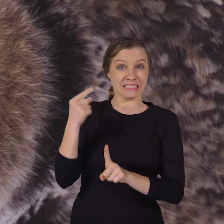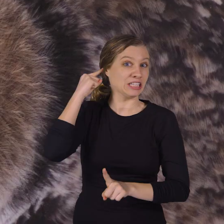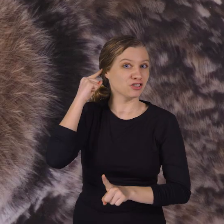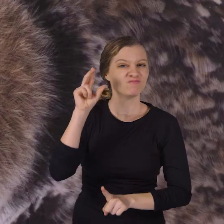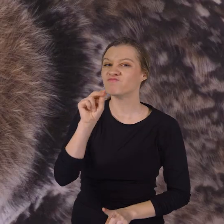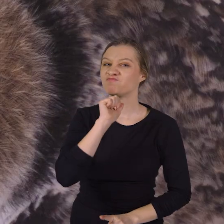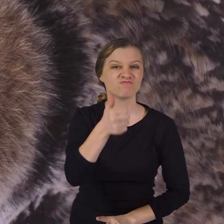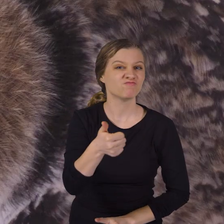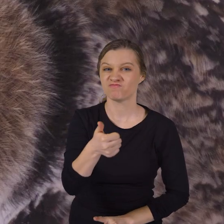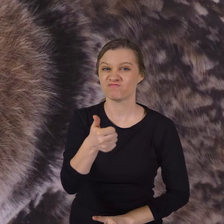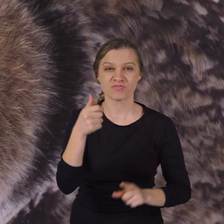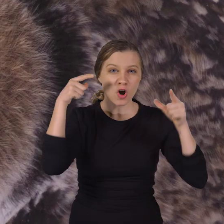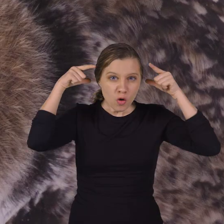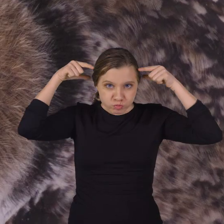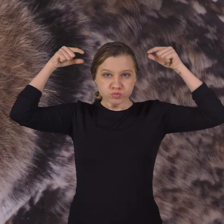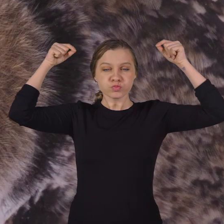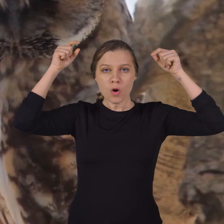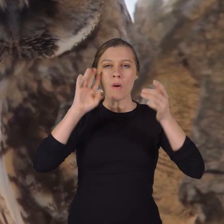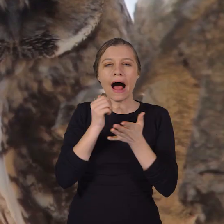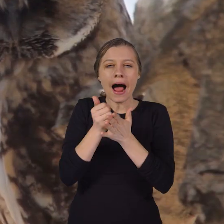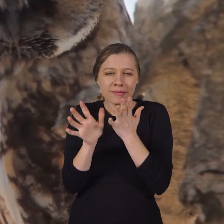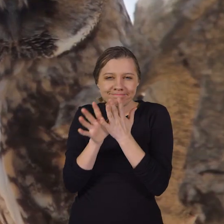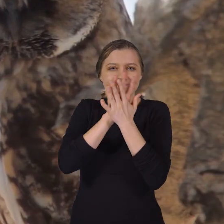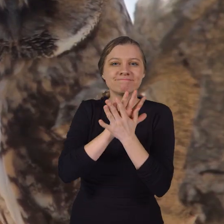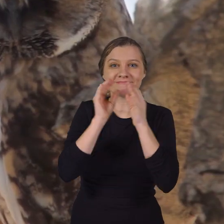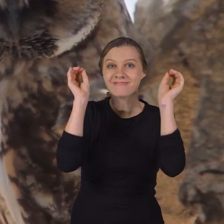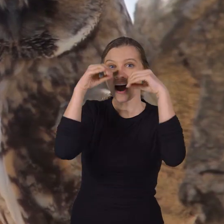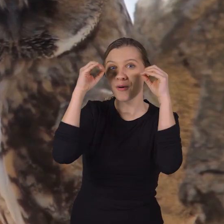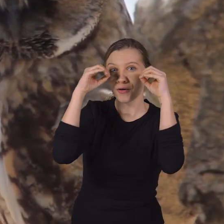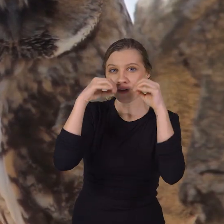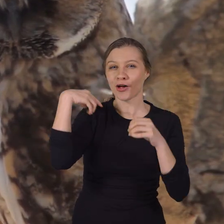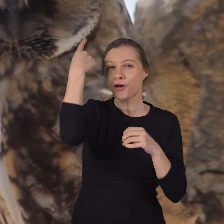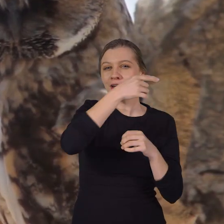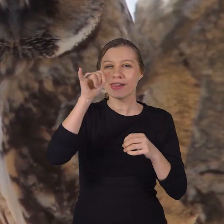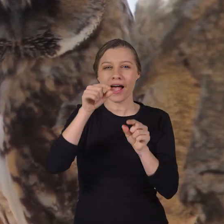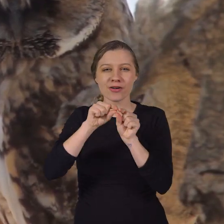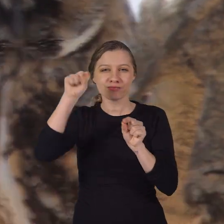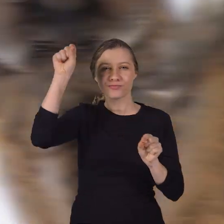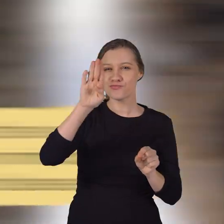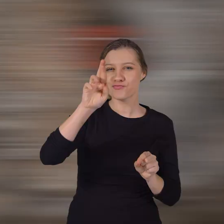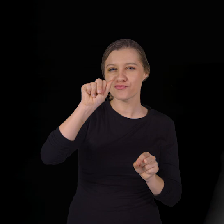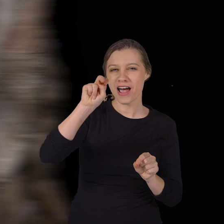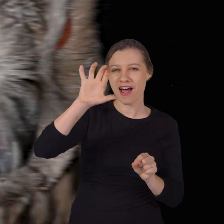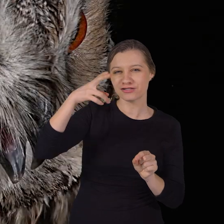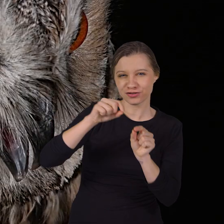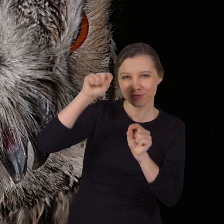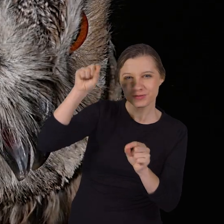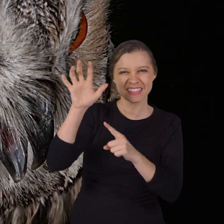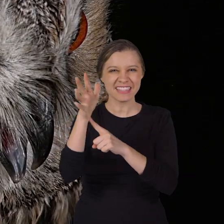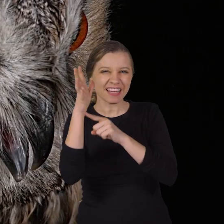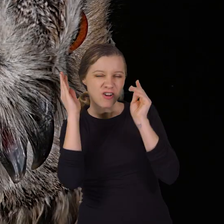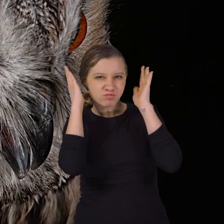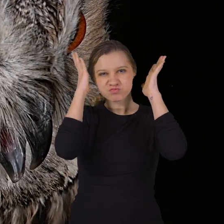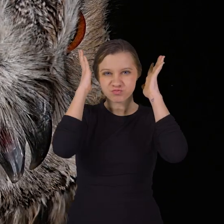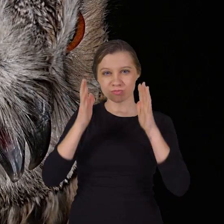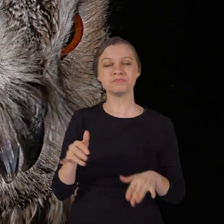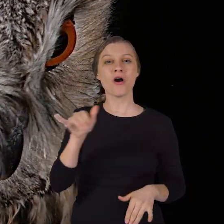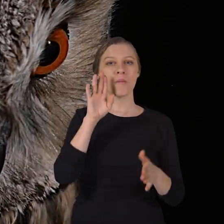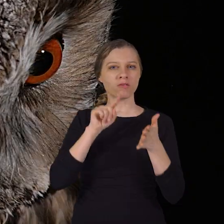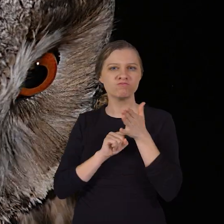ears, they keep the owl camouflaged by mimicking branches and leaves. They also show the owl's mood